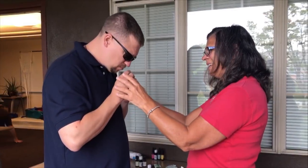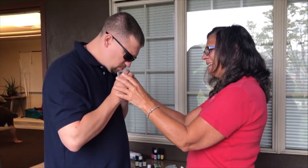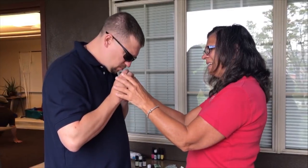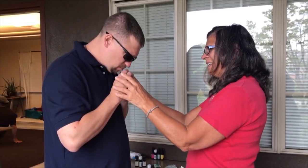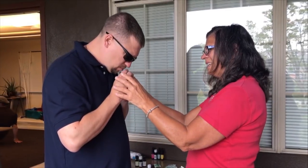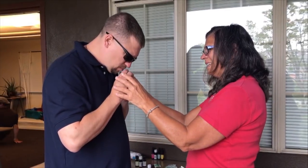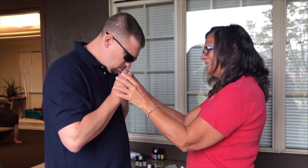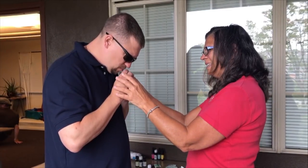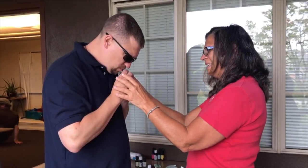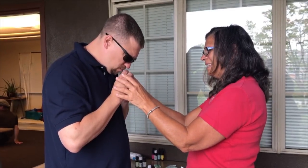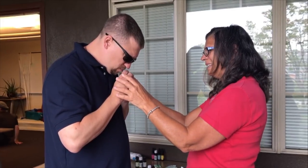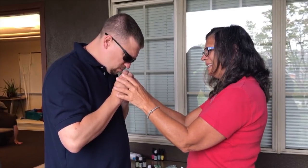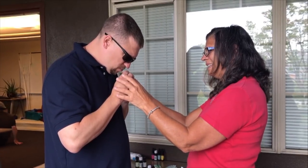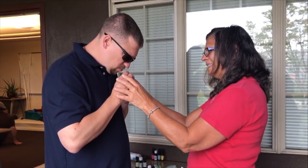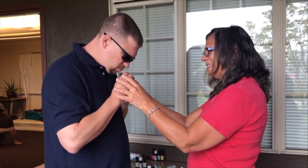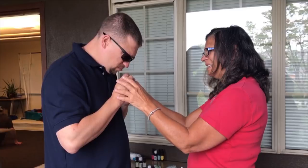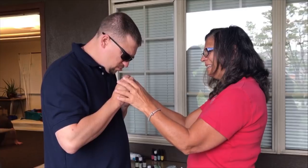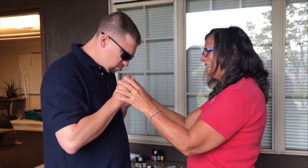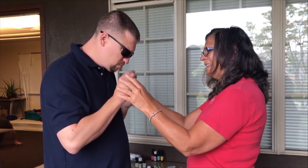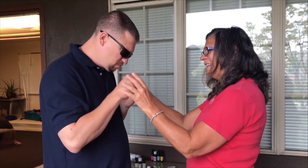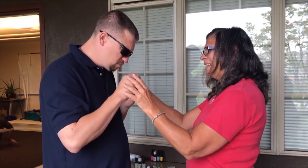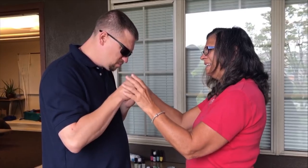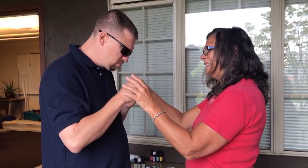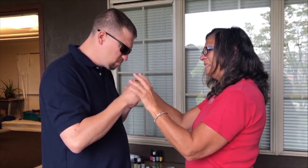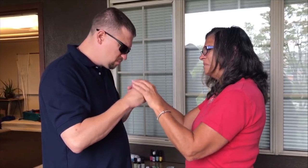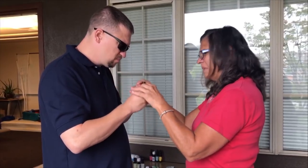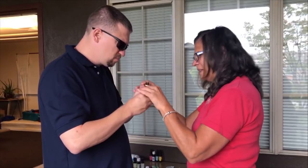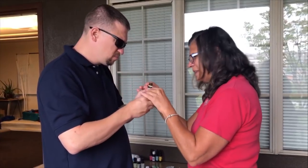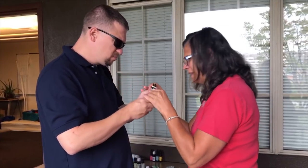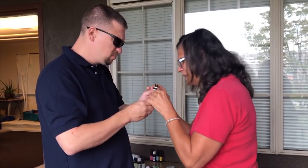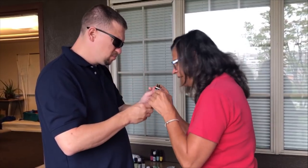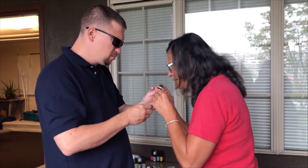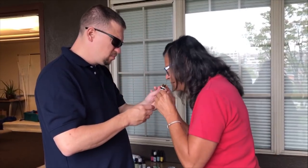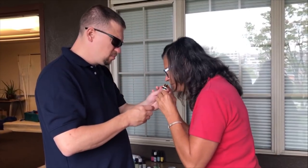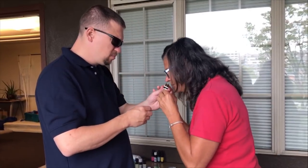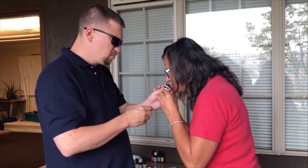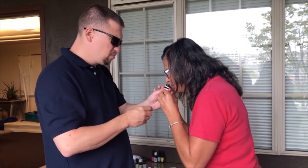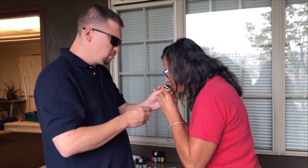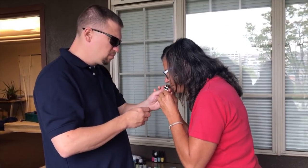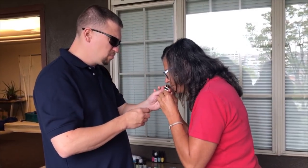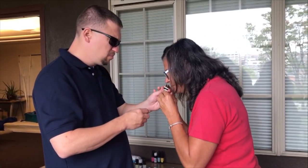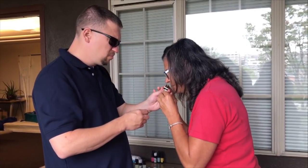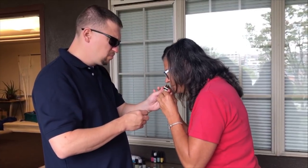Institute participants also experimented with ways to express character through scent.